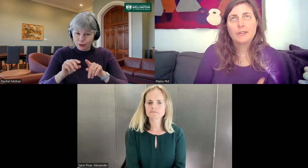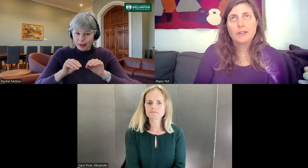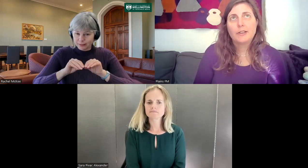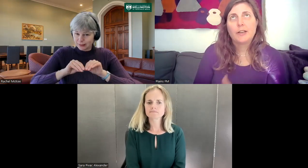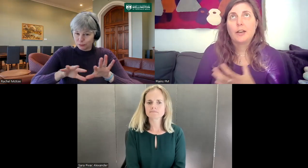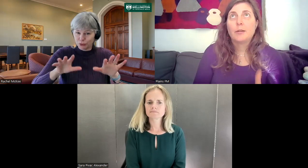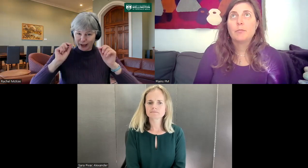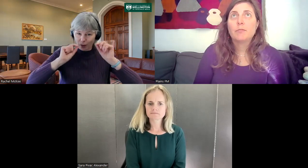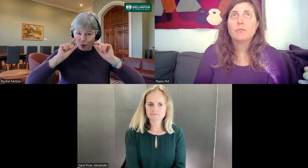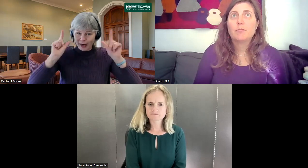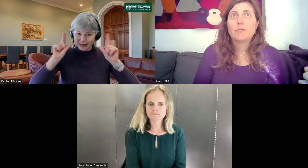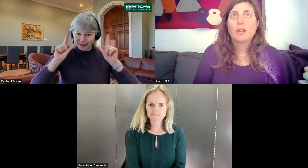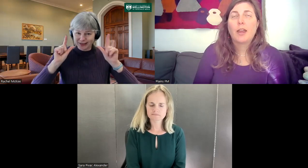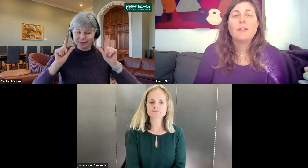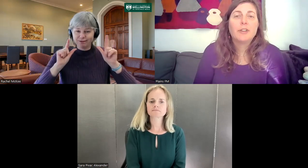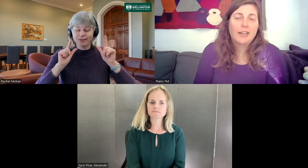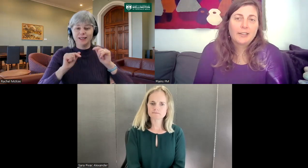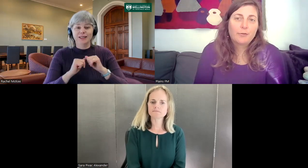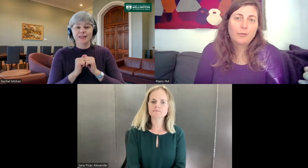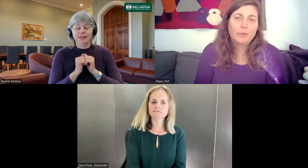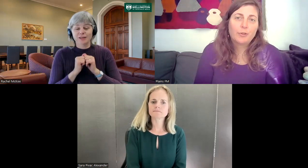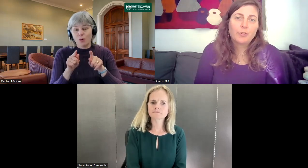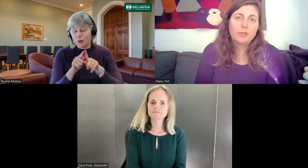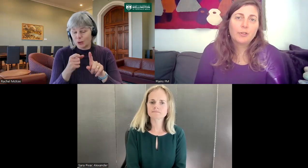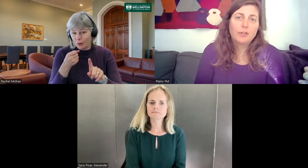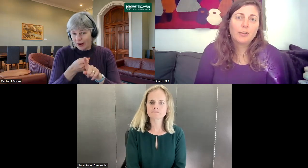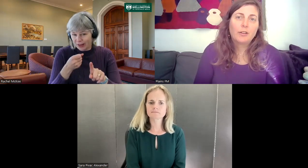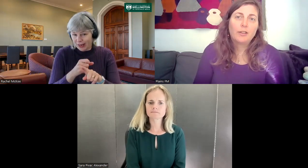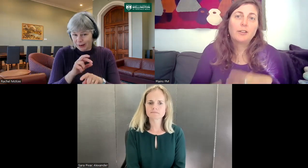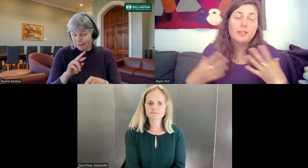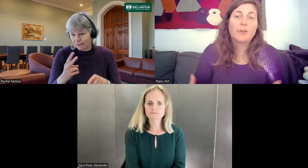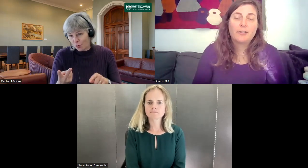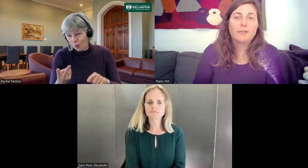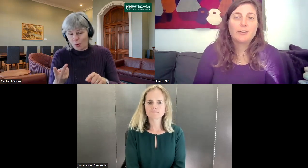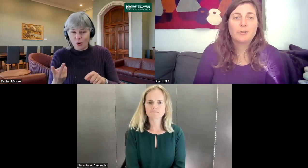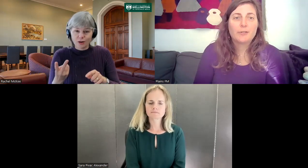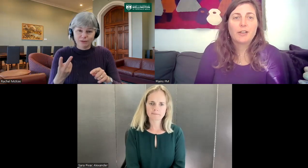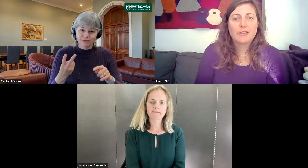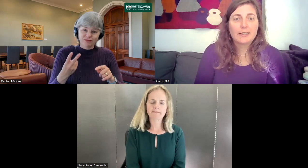advocating for the continuation of these sorts of services.